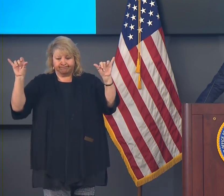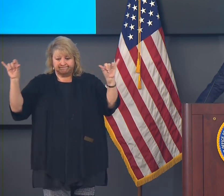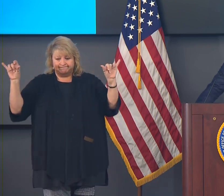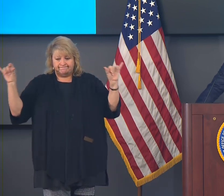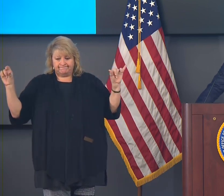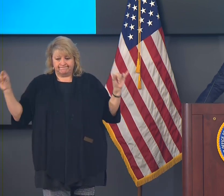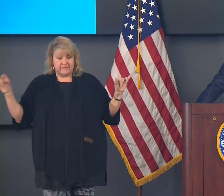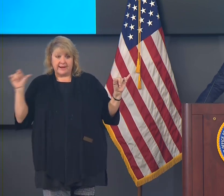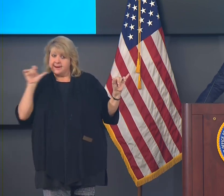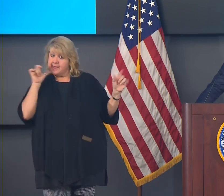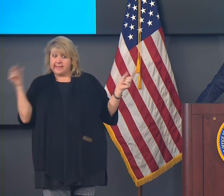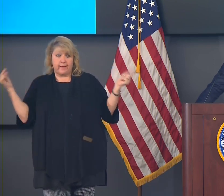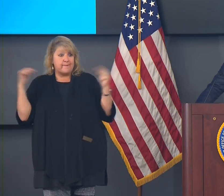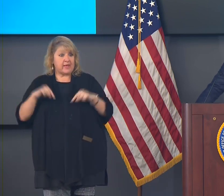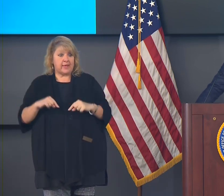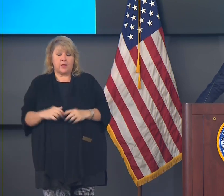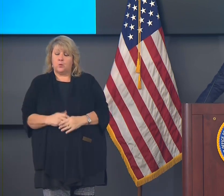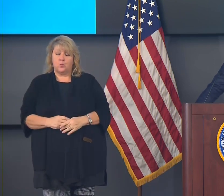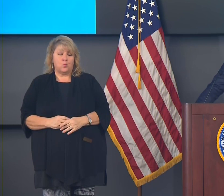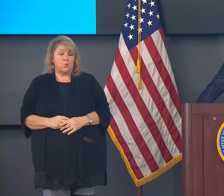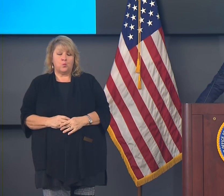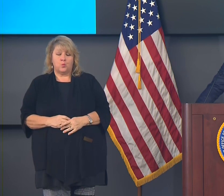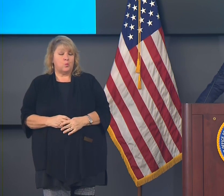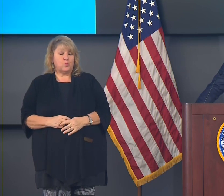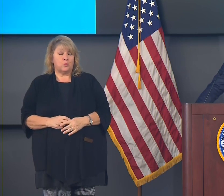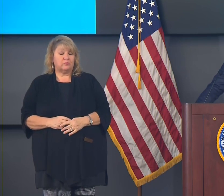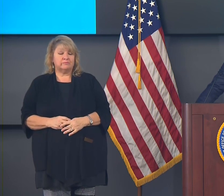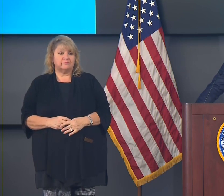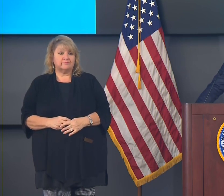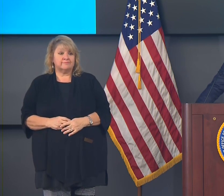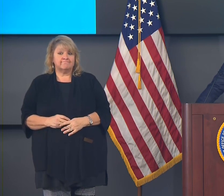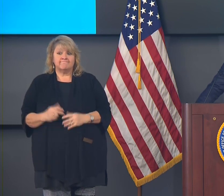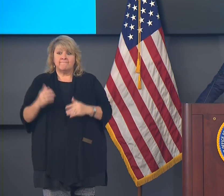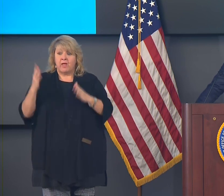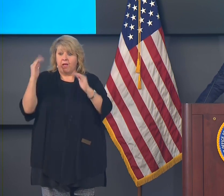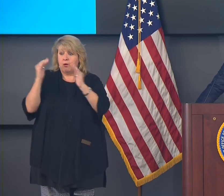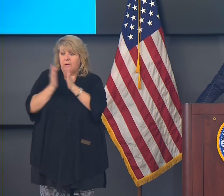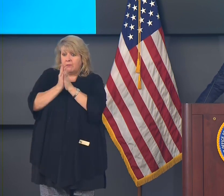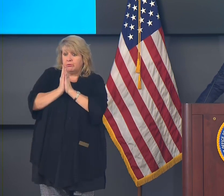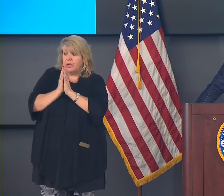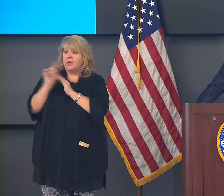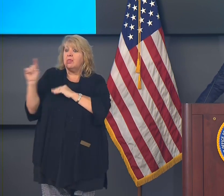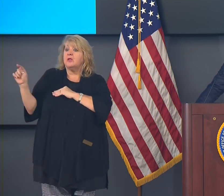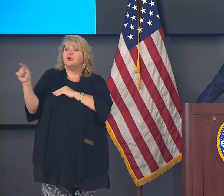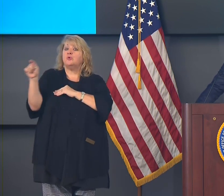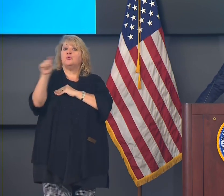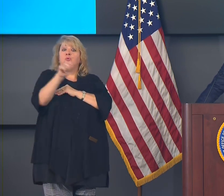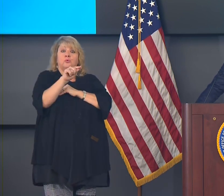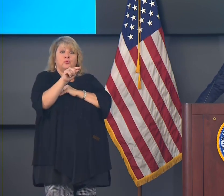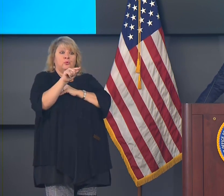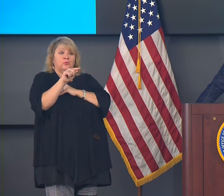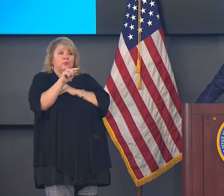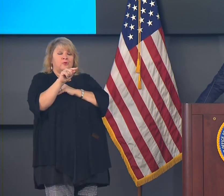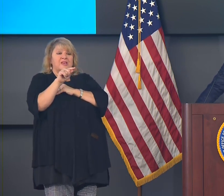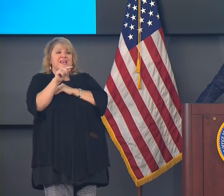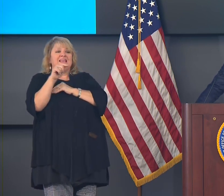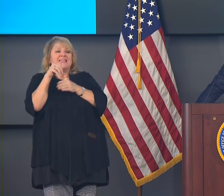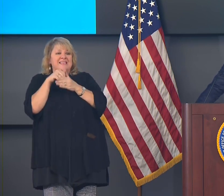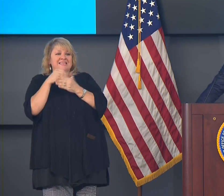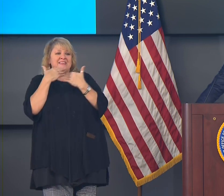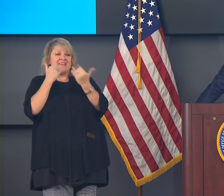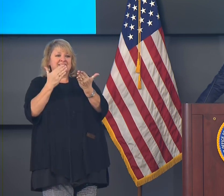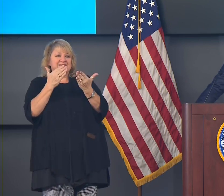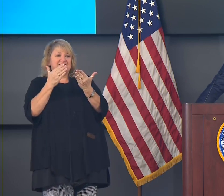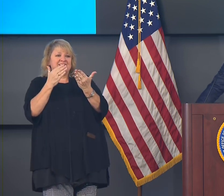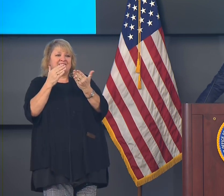I hope and pray that if you're with me on Thanksgiving Day in 2021, you will see that, and I